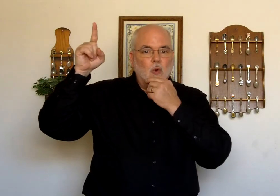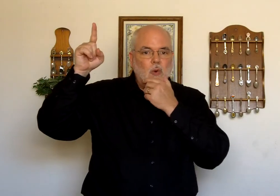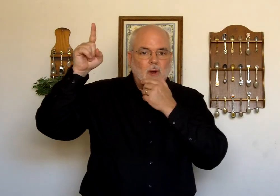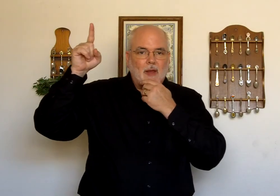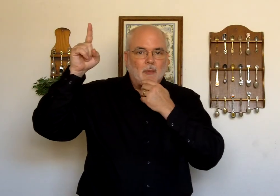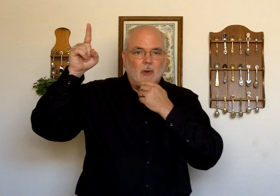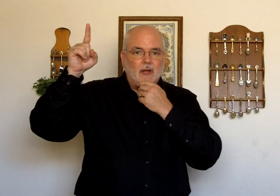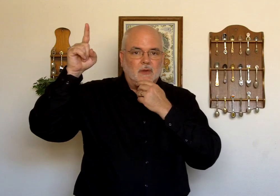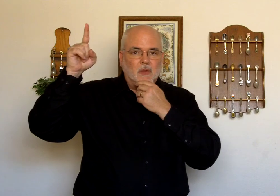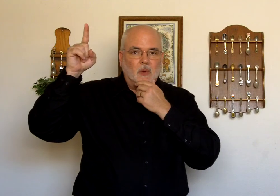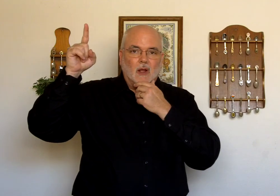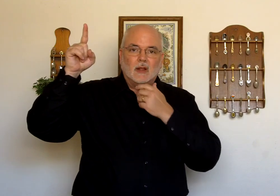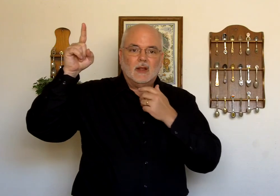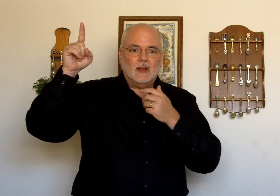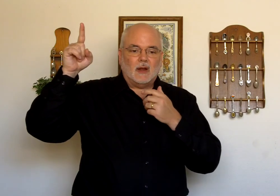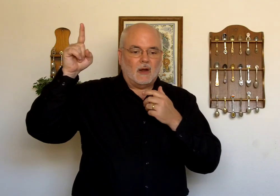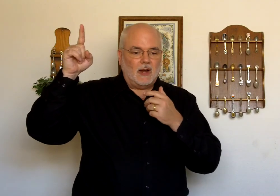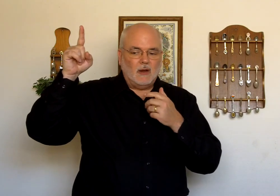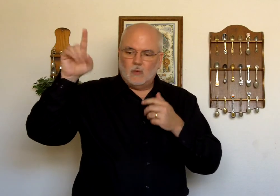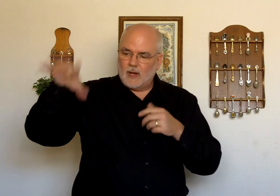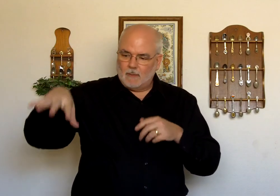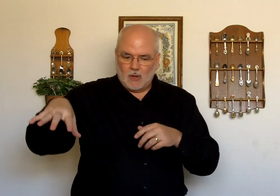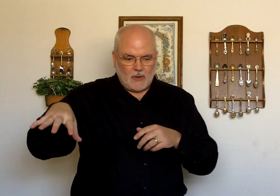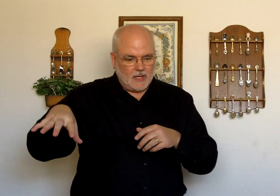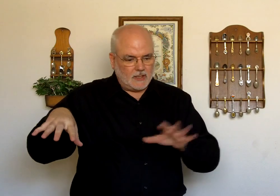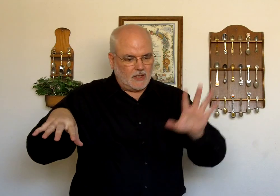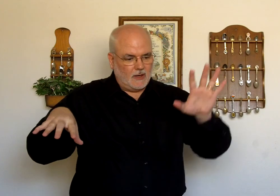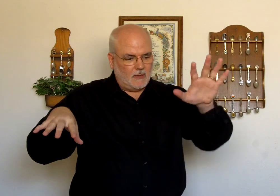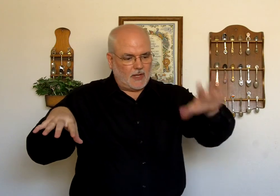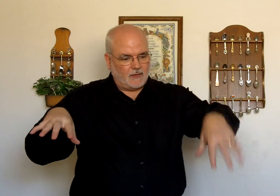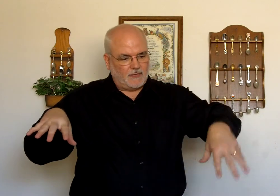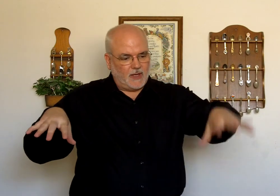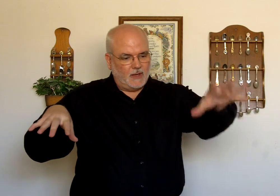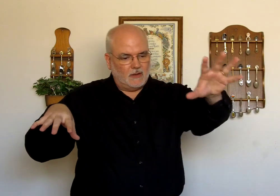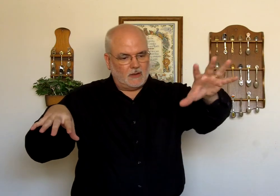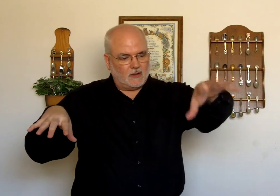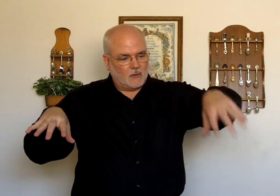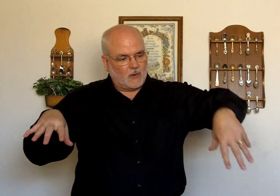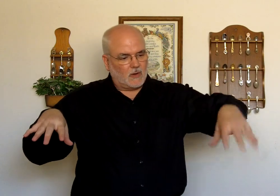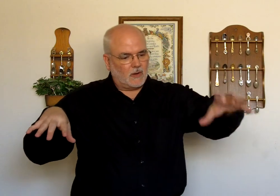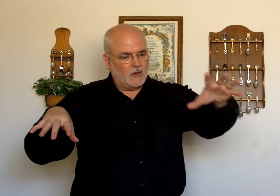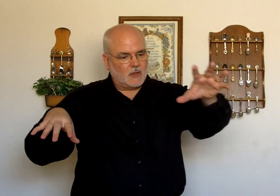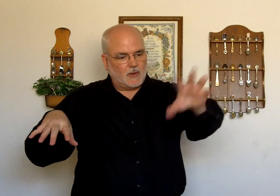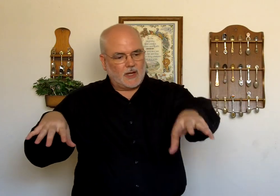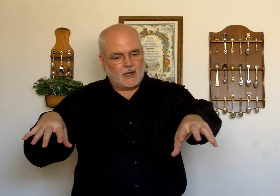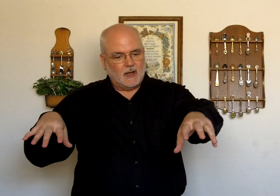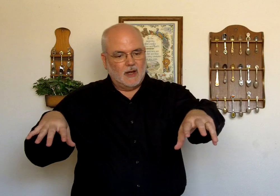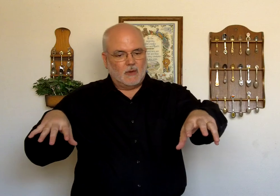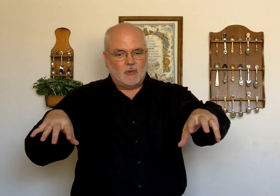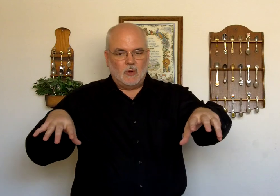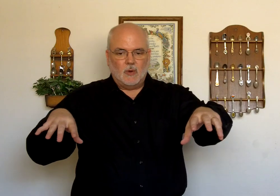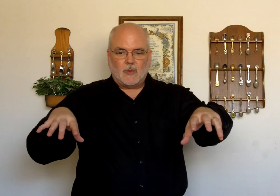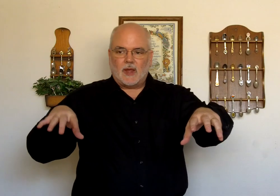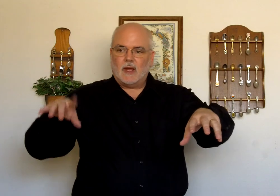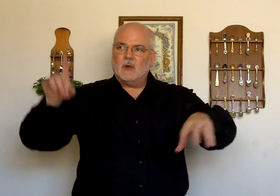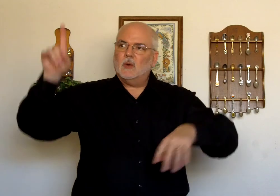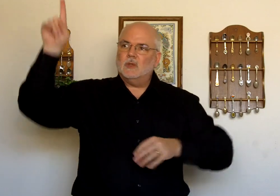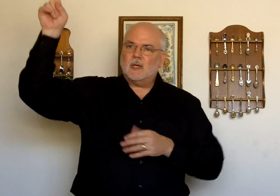Who am I pointing to? All right. We got Boaz here. We got the field. And the workers. And we got. Ruth. And who's